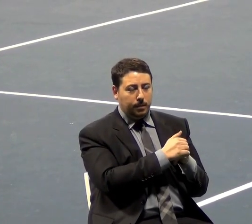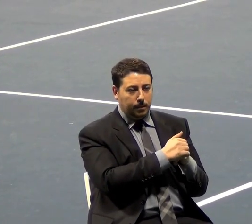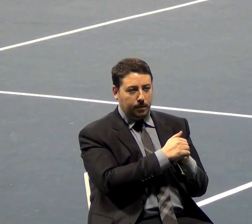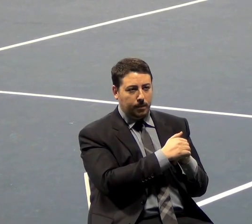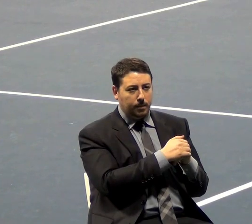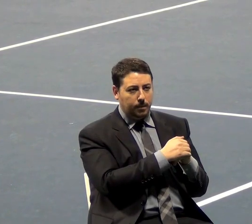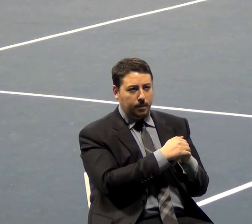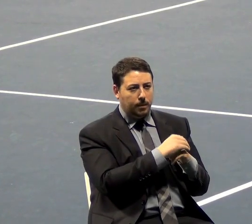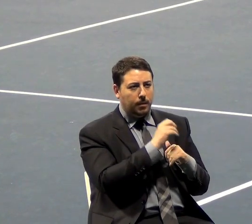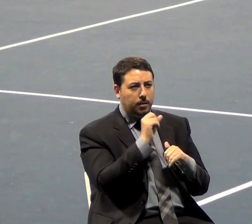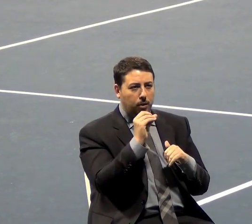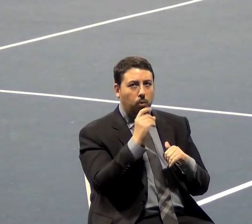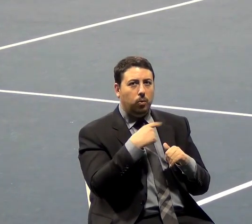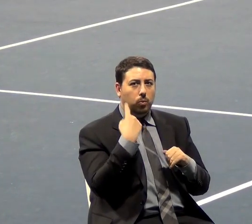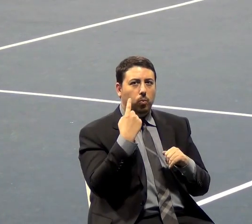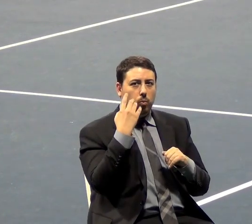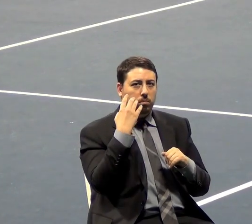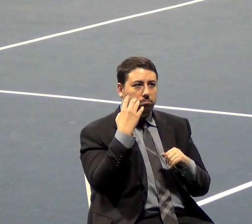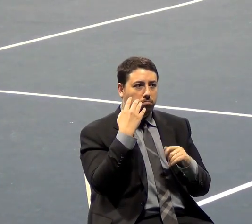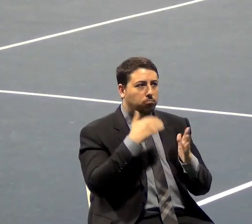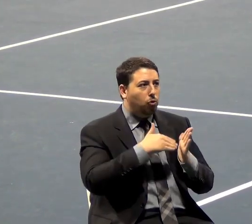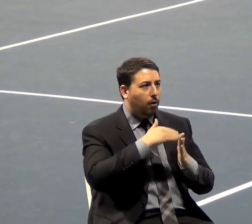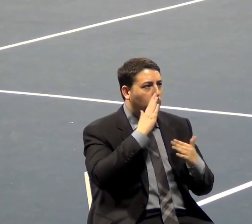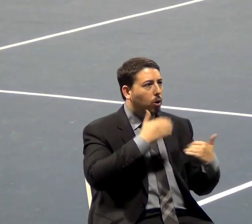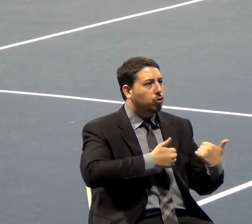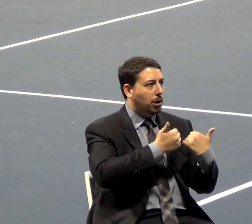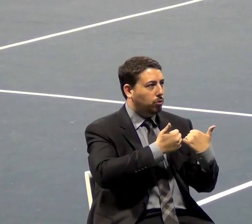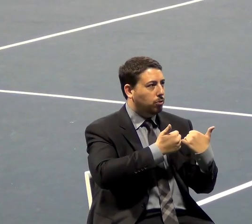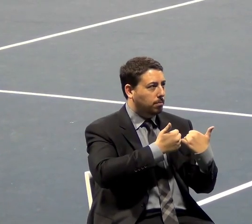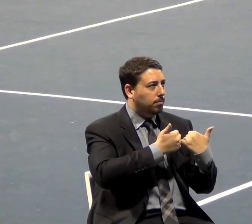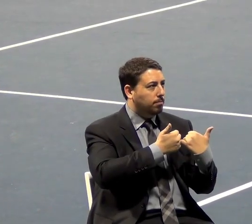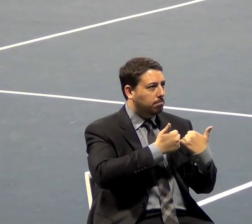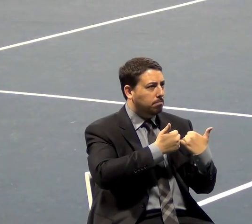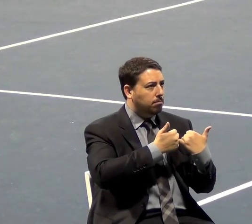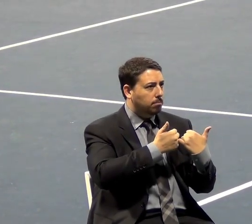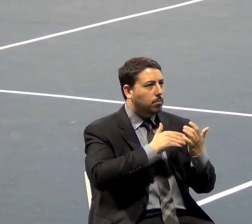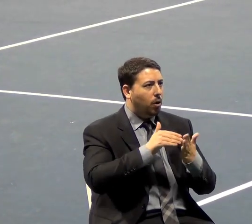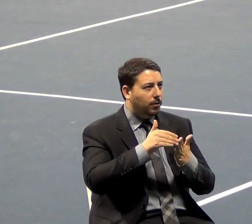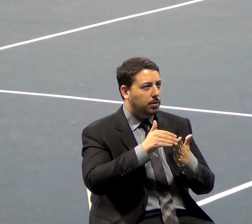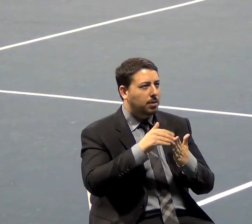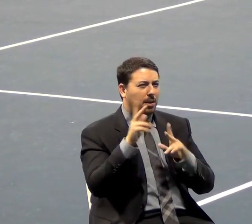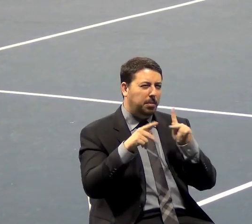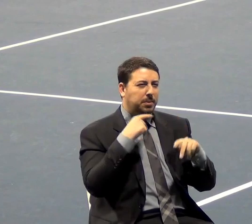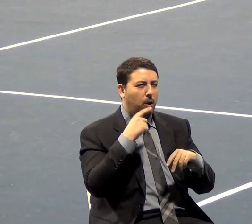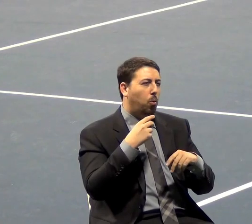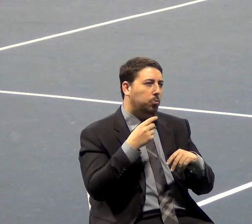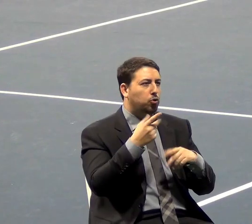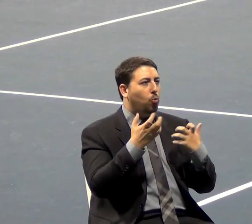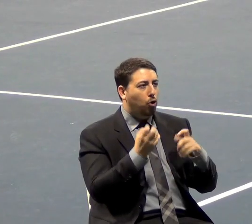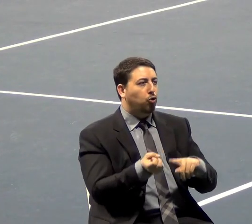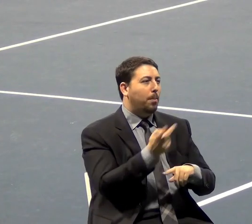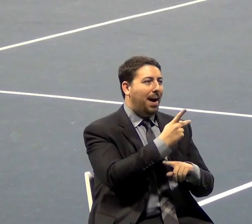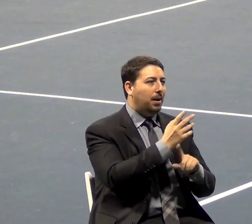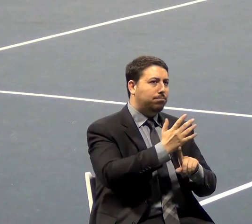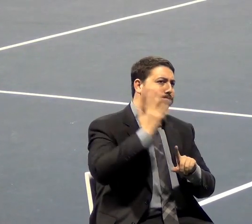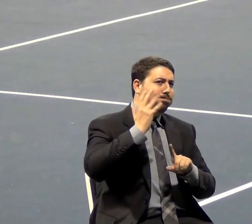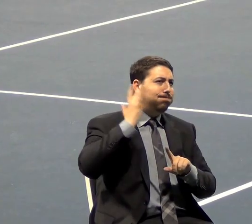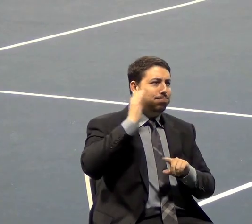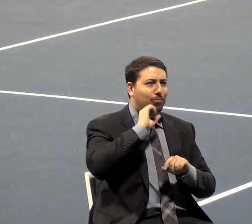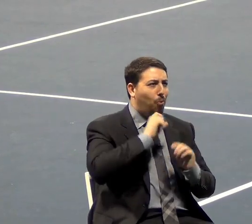So we will be frequently challenged, and you will too, and they'll say that you want to go back to the dark ages. But tyranny is part of